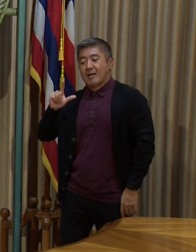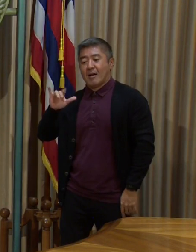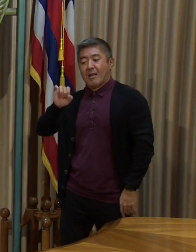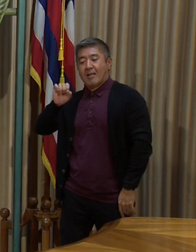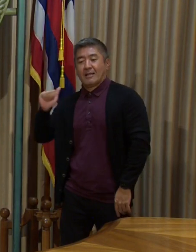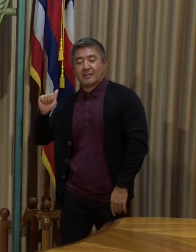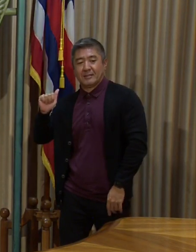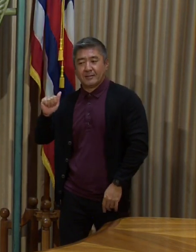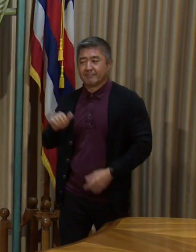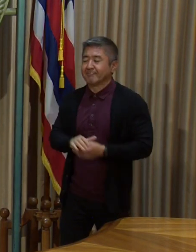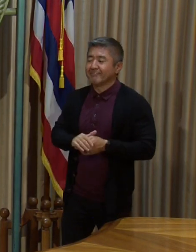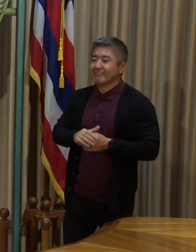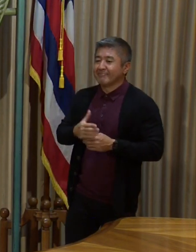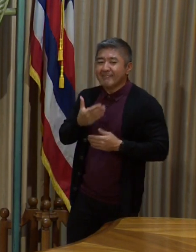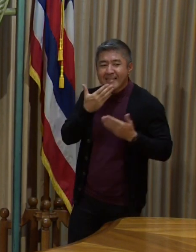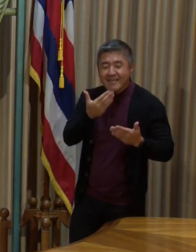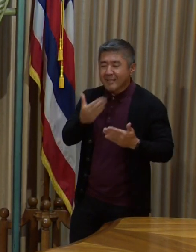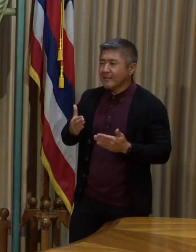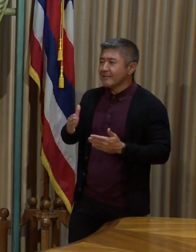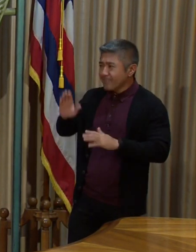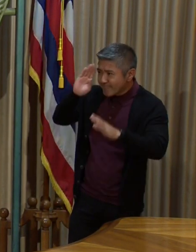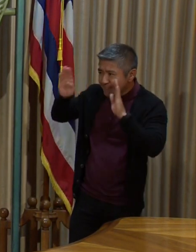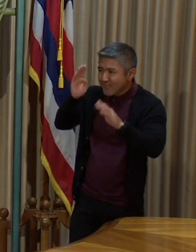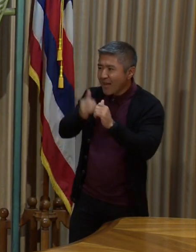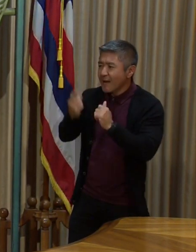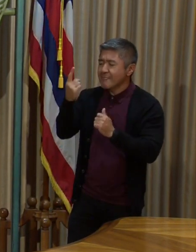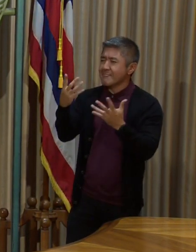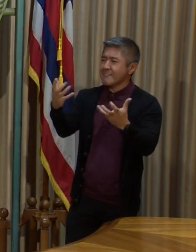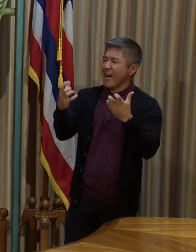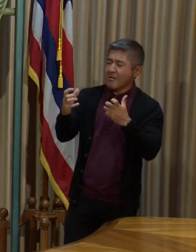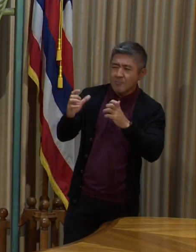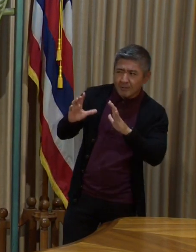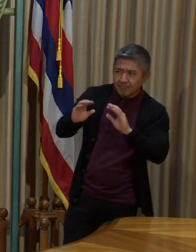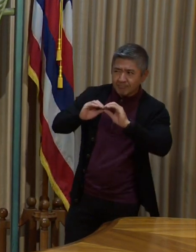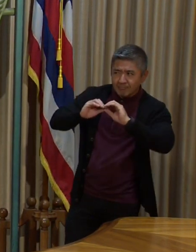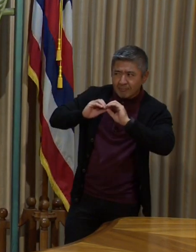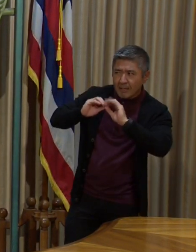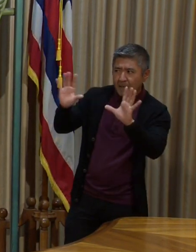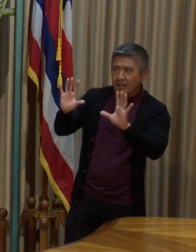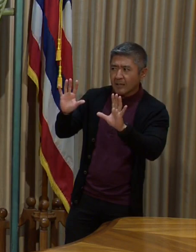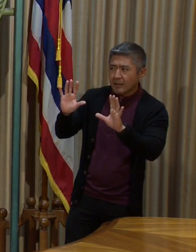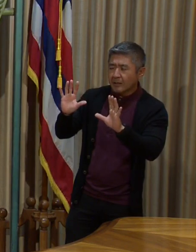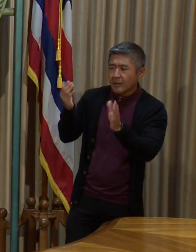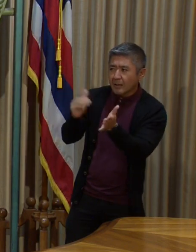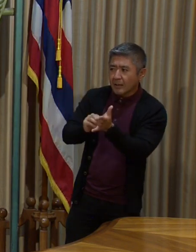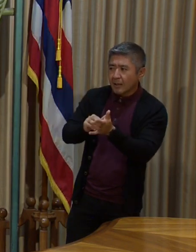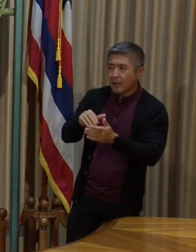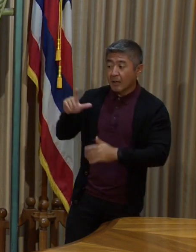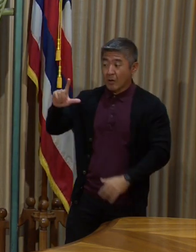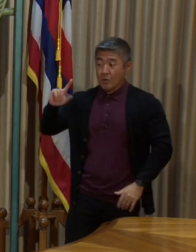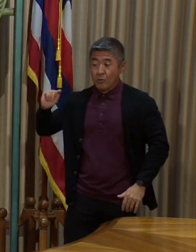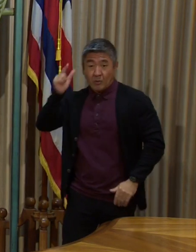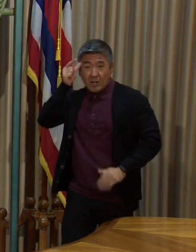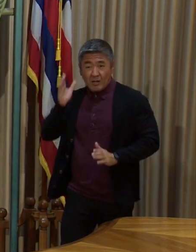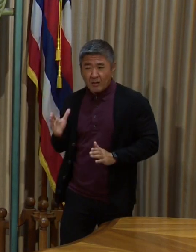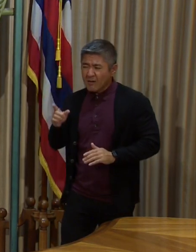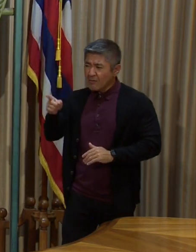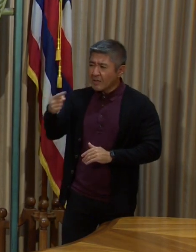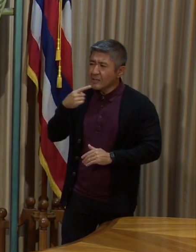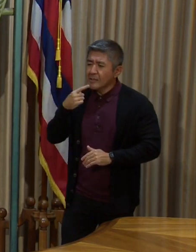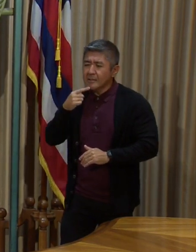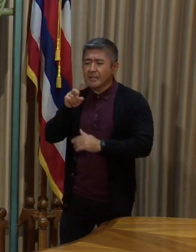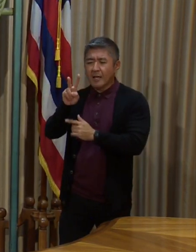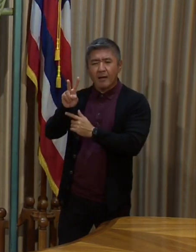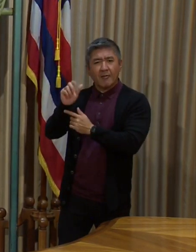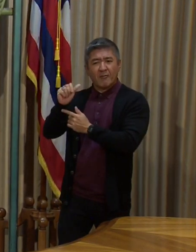Yes, thanks, Jodi. Hi, everyone. I just want to get clarification from what Lieutenant Governor Green said about the VAMS